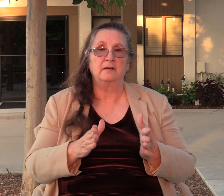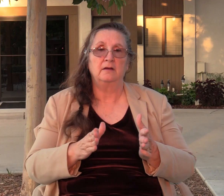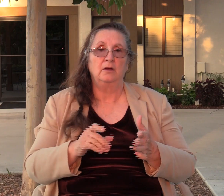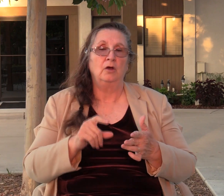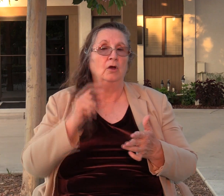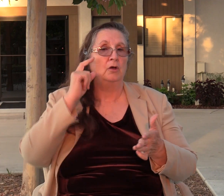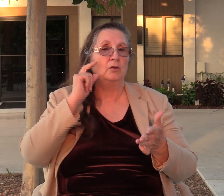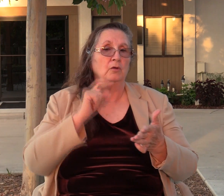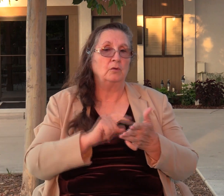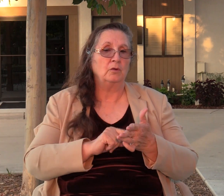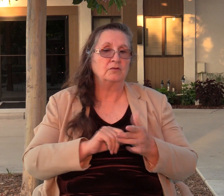they have in common.